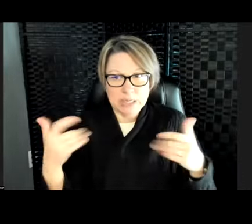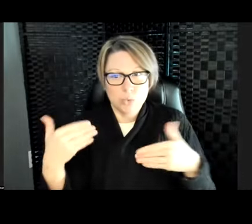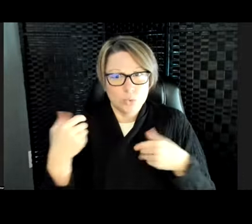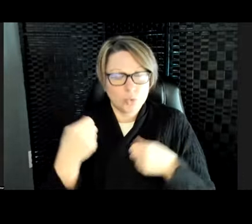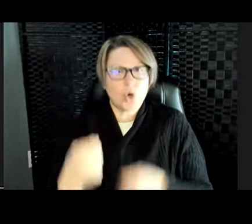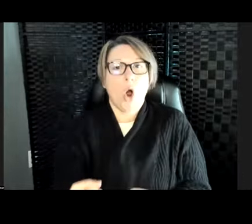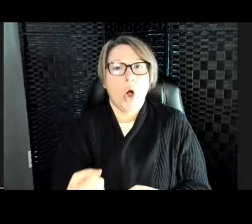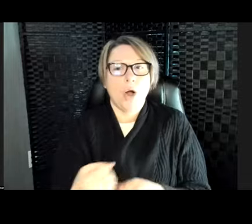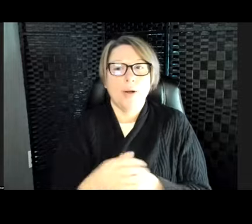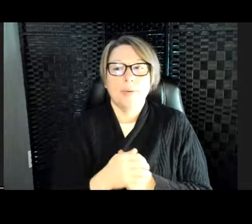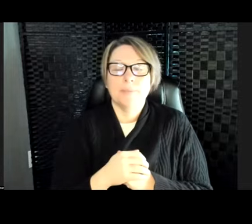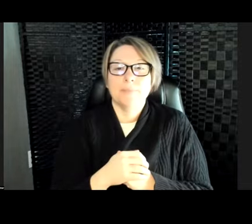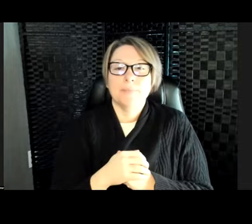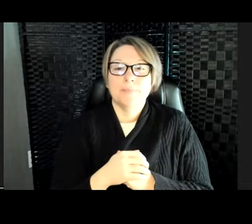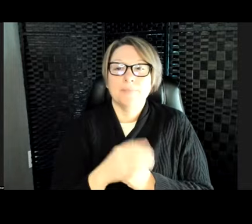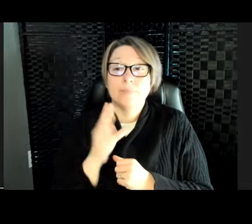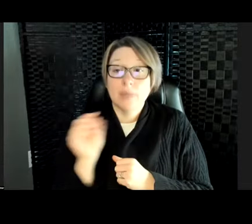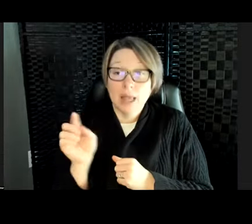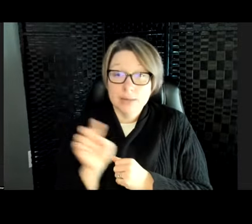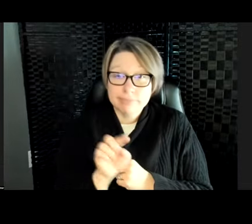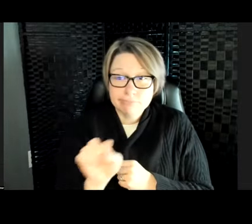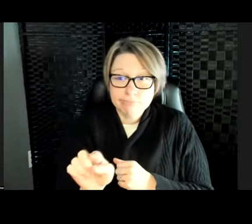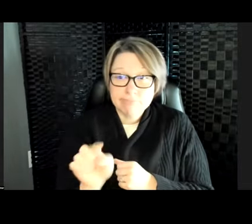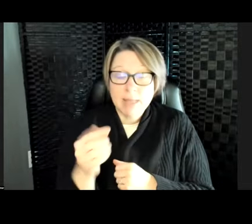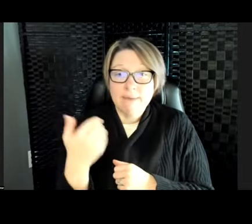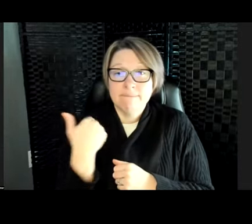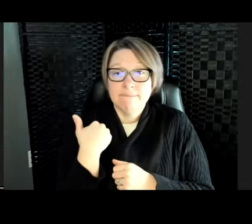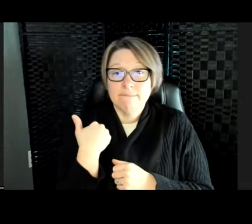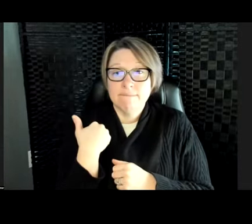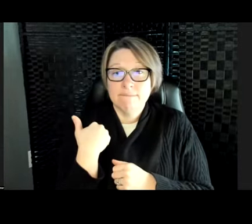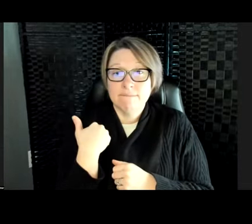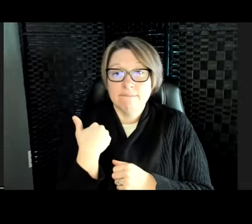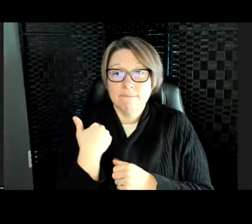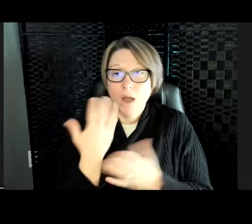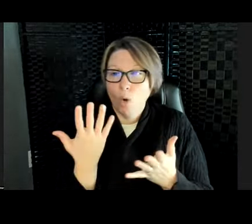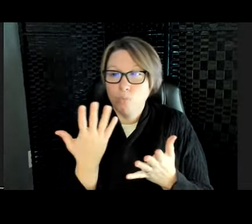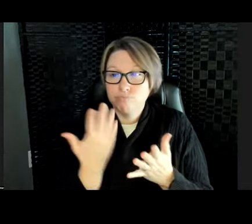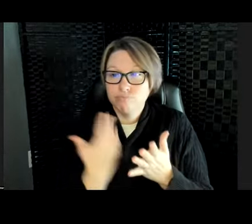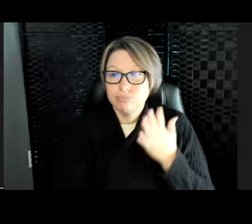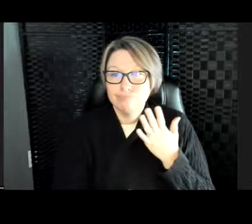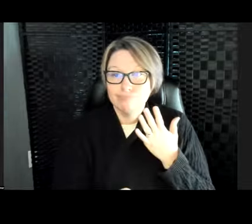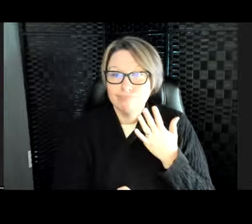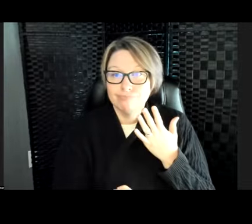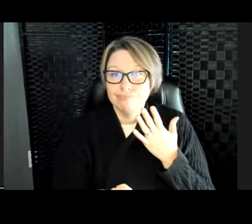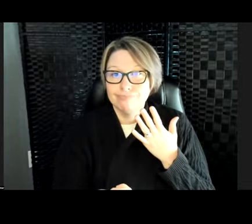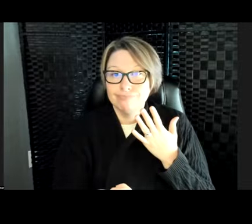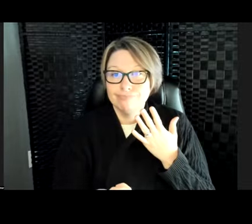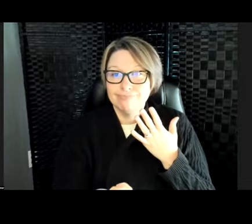And then down here, we have, oh, they disappeared. They were right here just a second ago. We